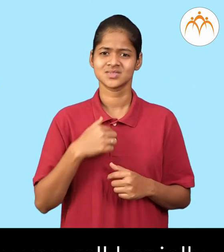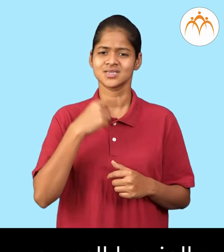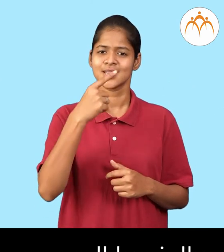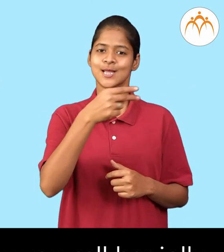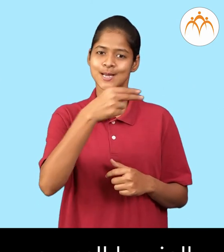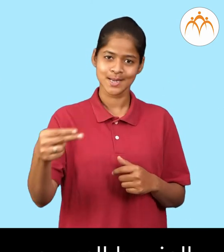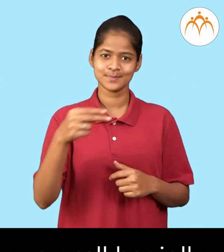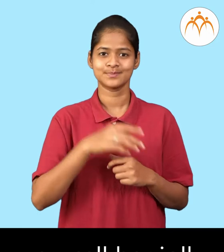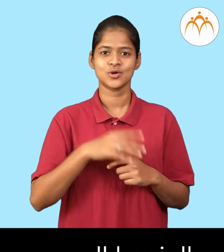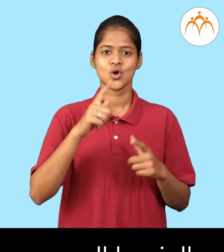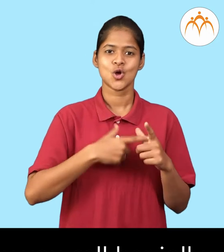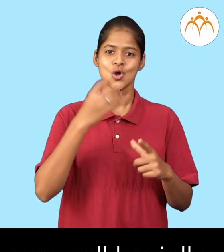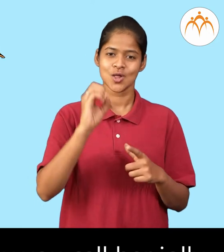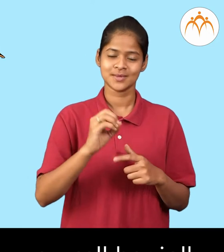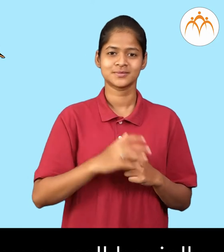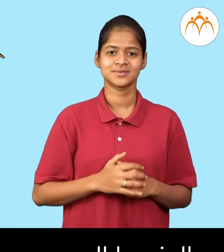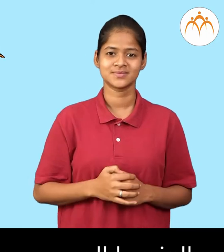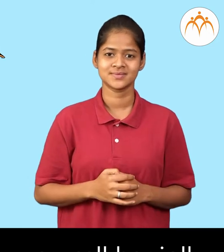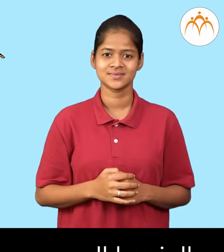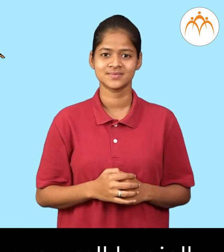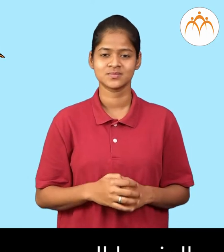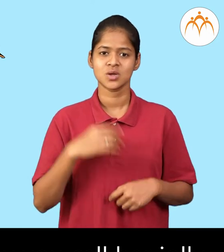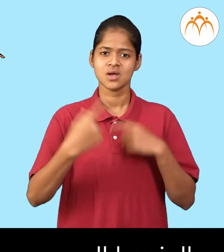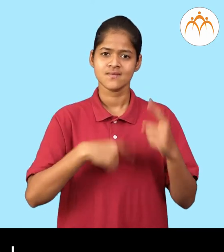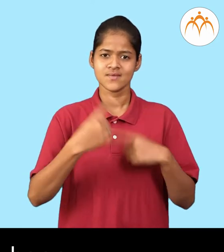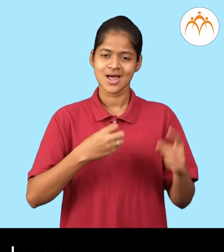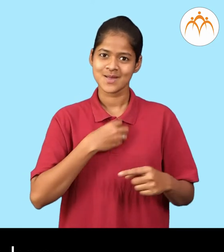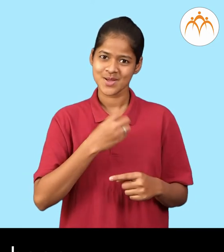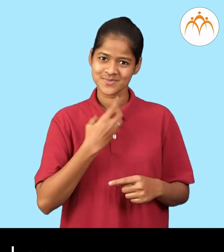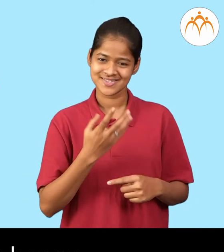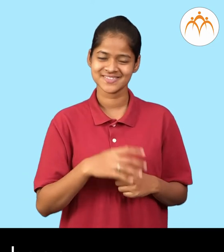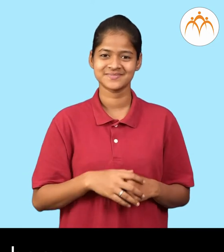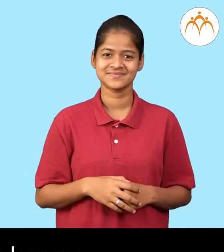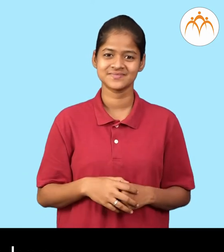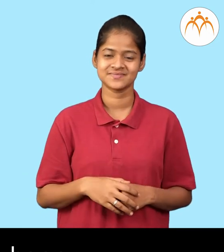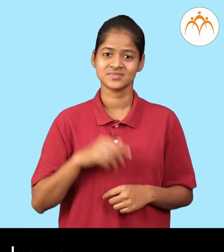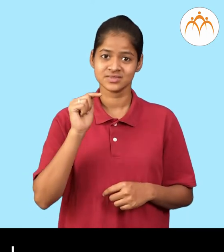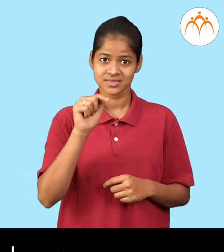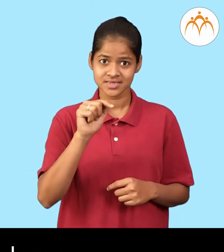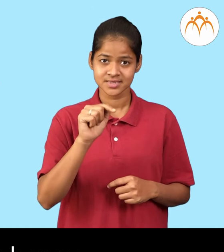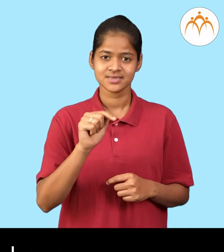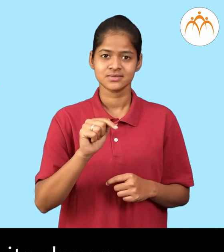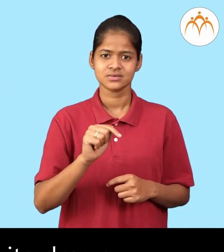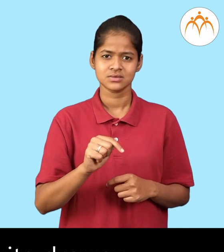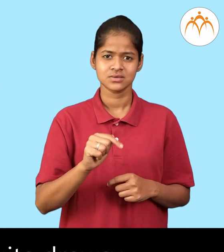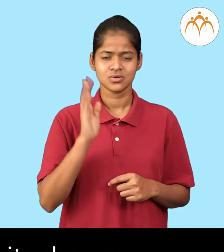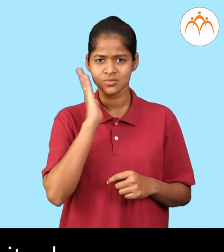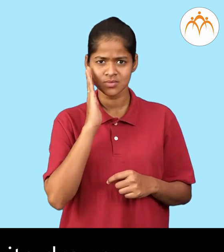That is why you call her jolly. She is always happy. She is looking